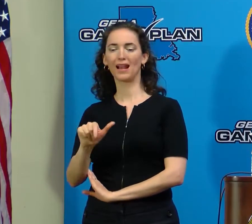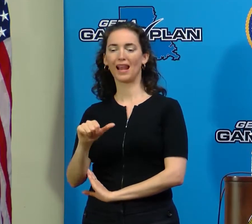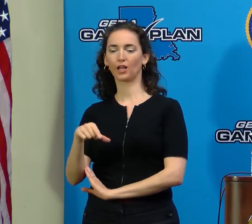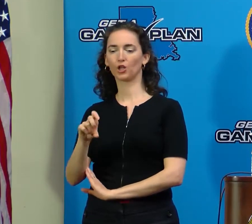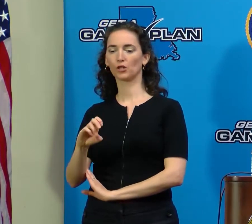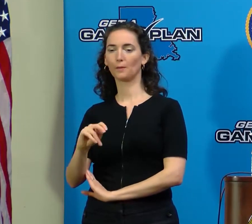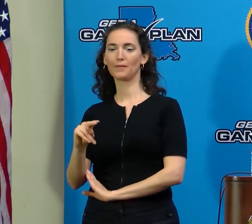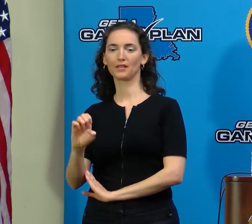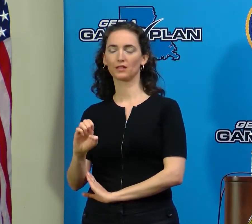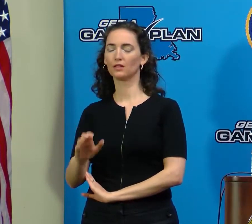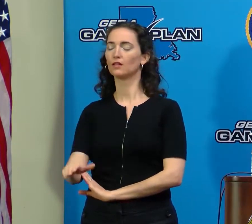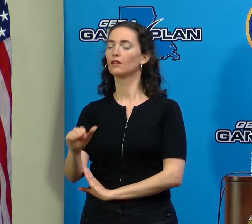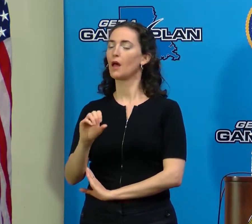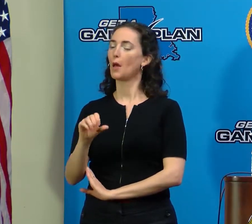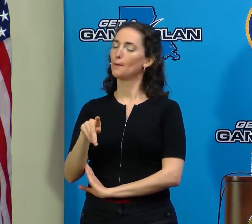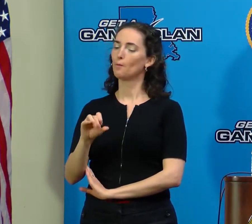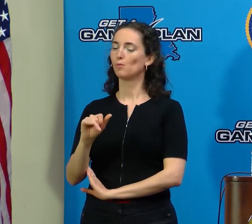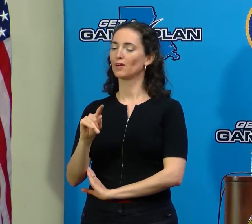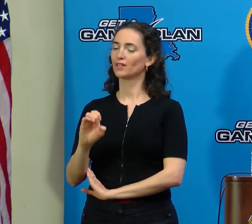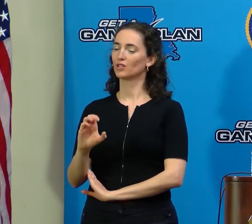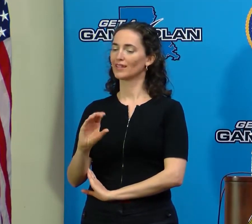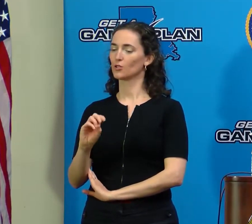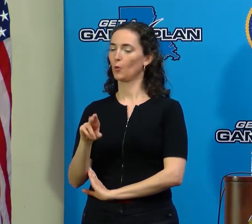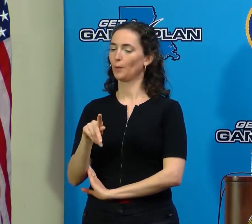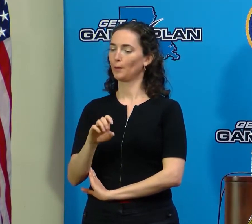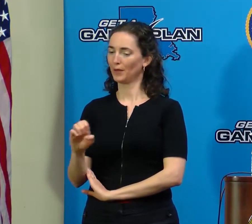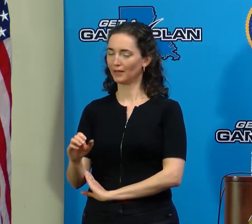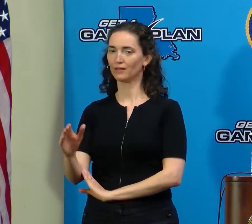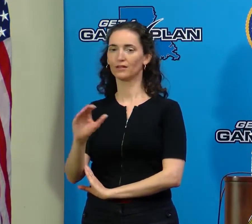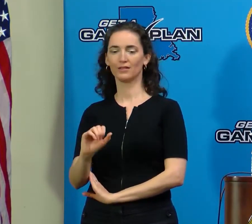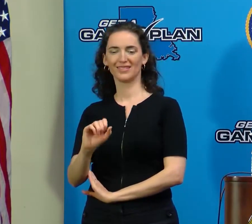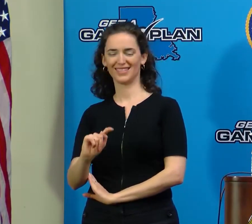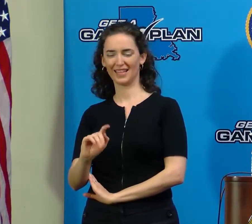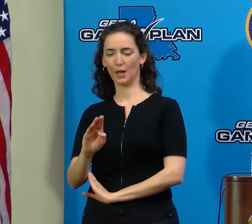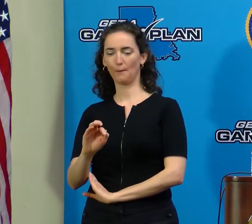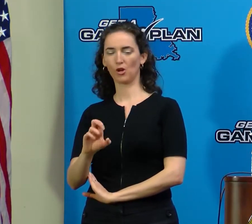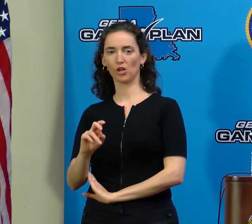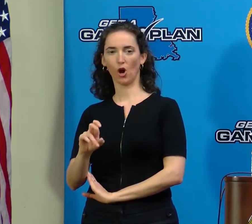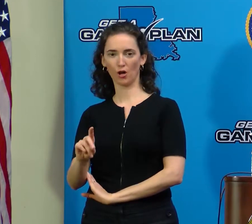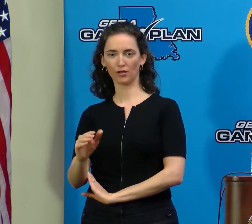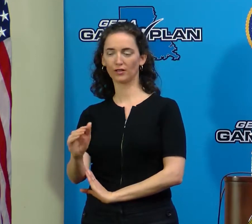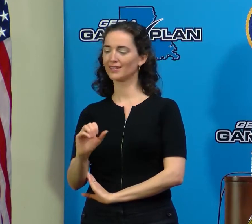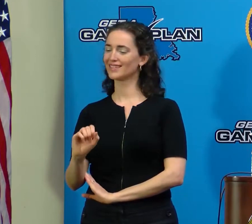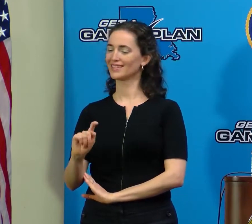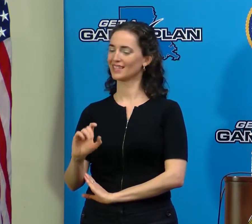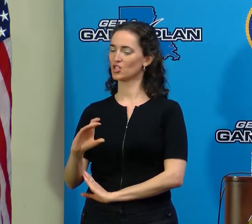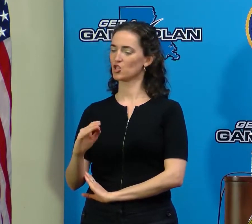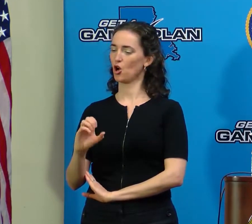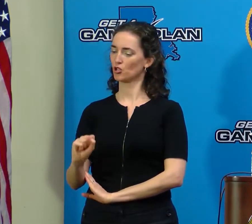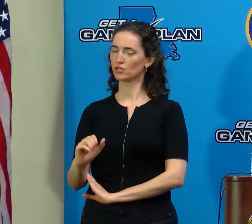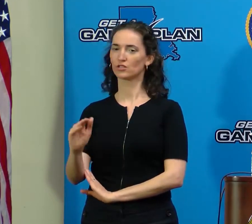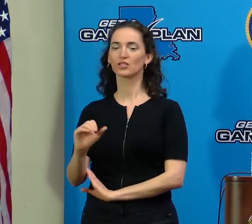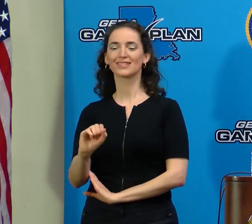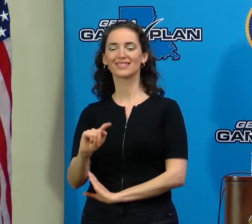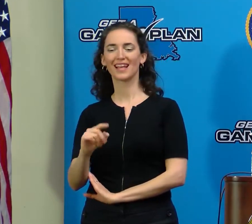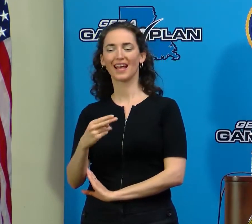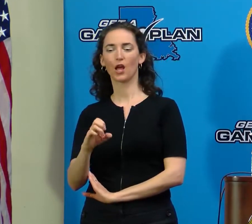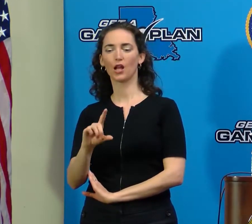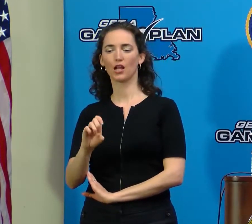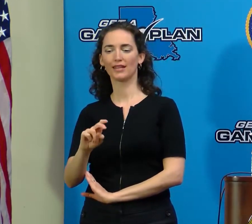Capi, St. Bernard, St. Charles, St. Helena, St. James.